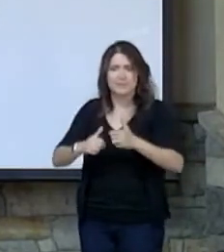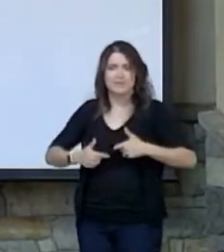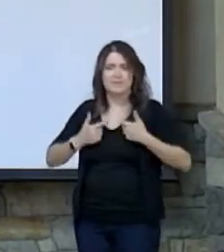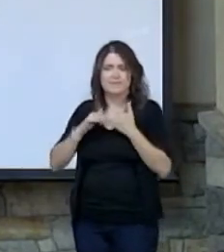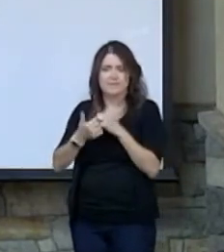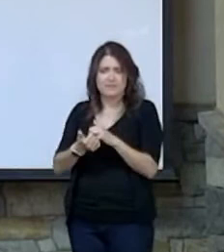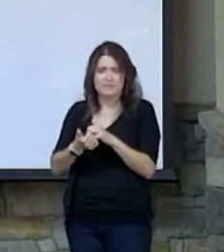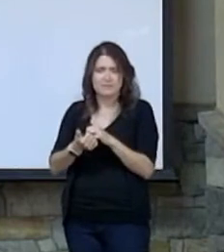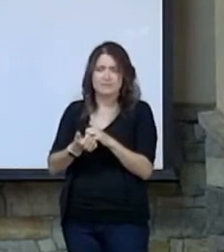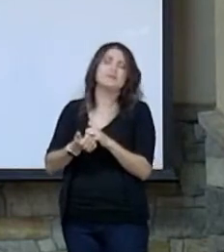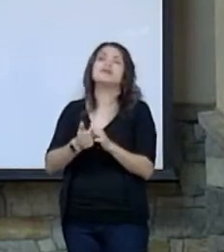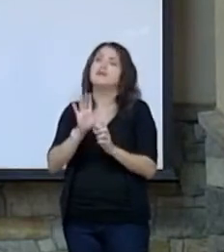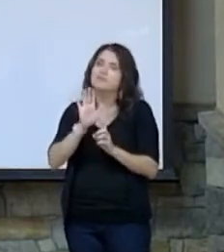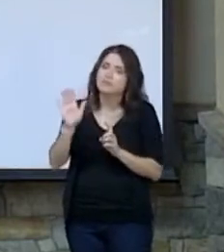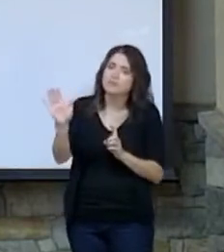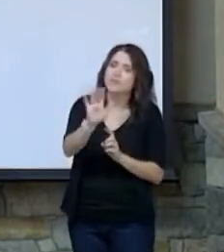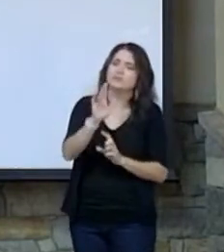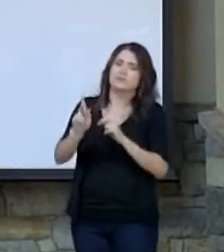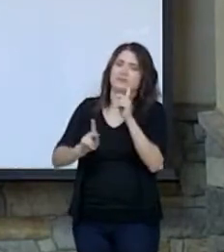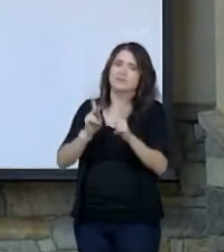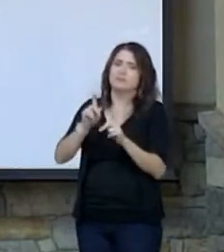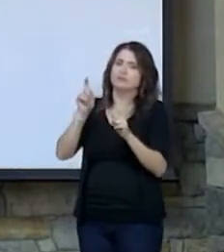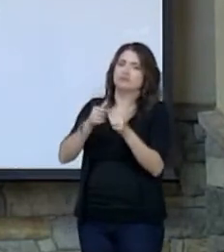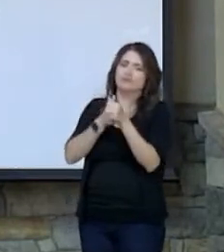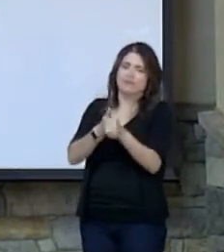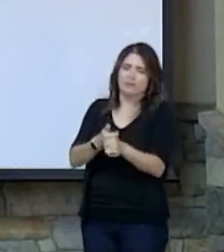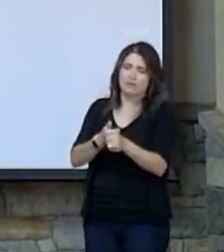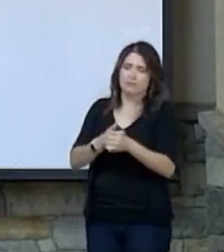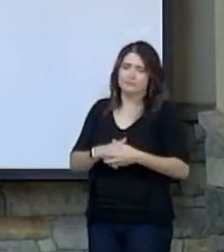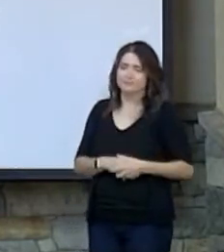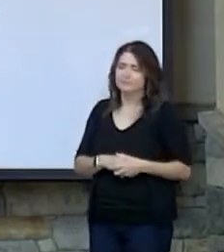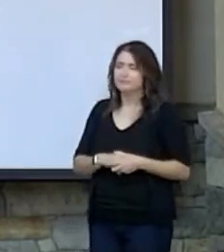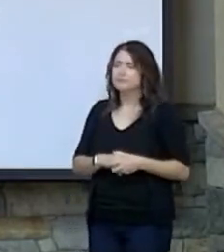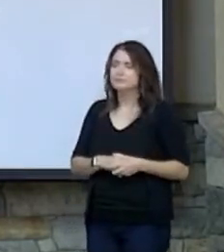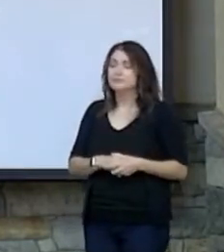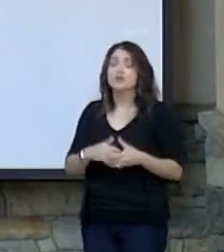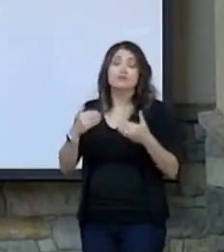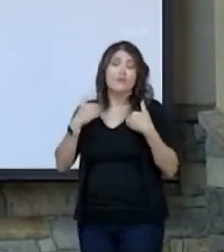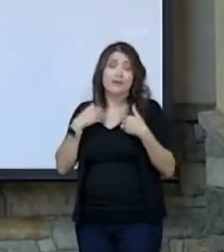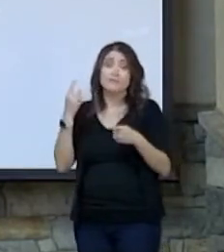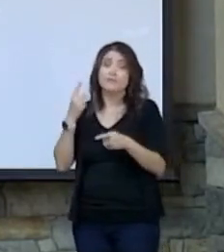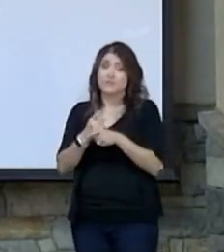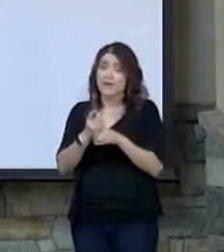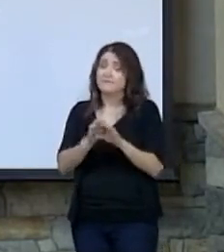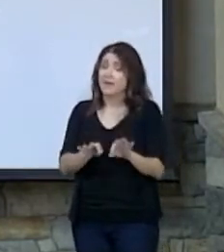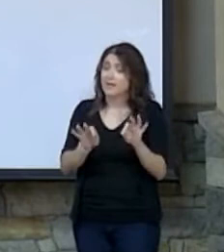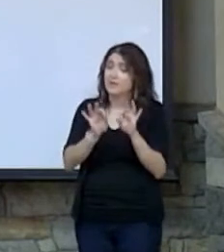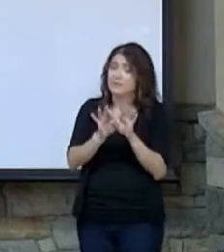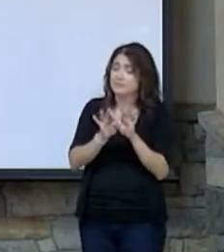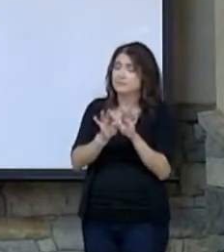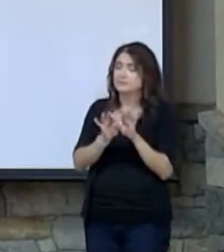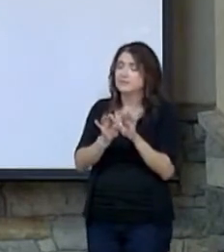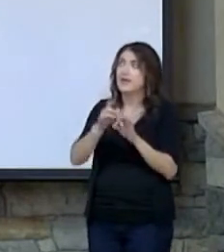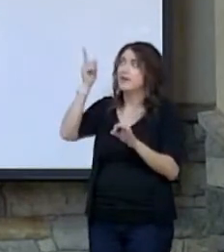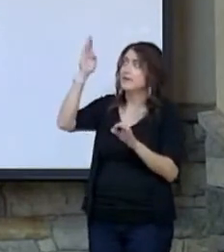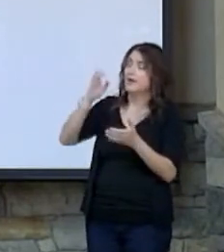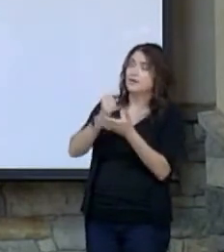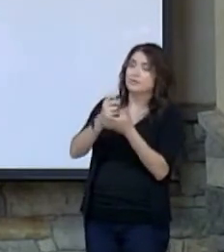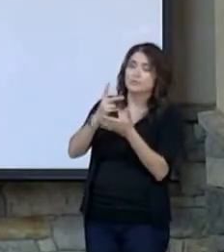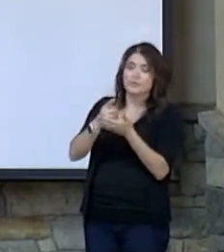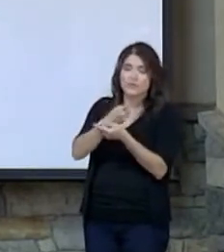And those are the people that you should follow. So they have the right values. And then God approves those also